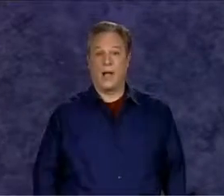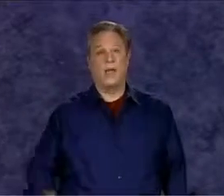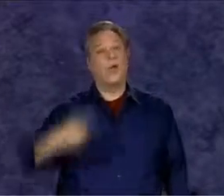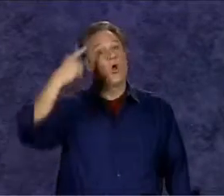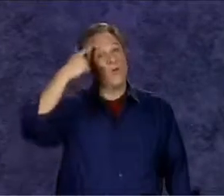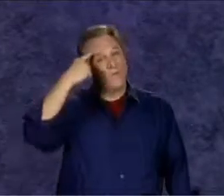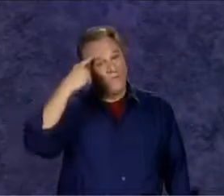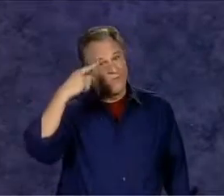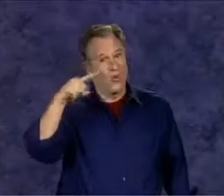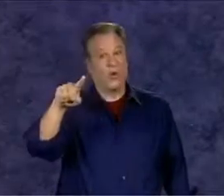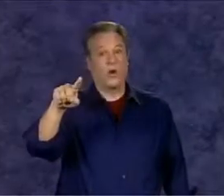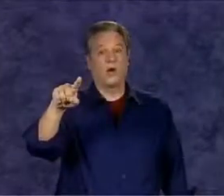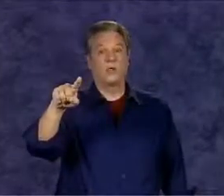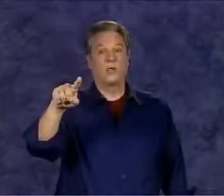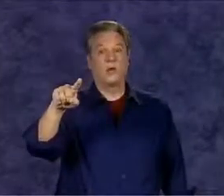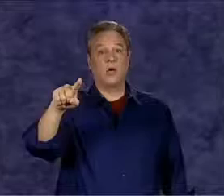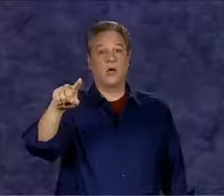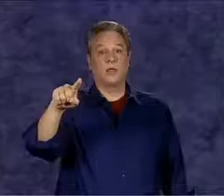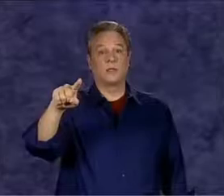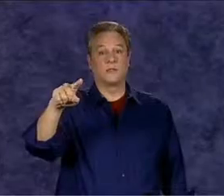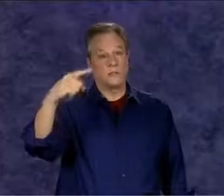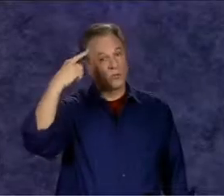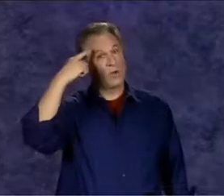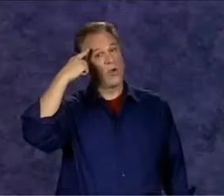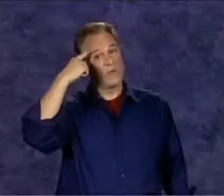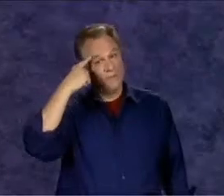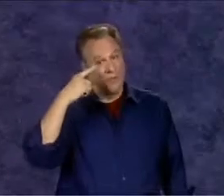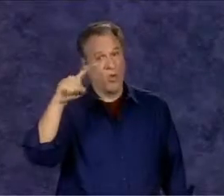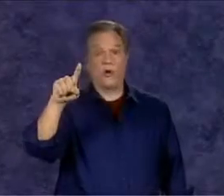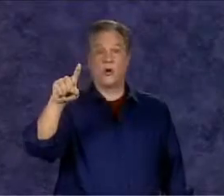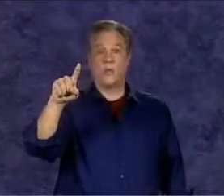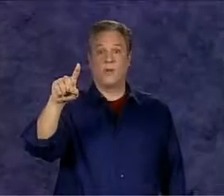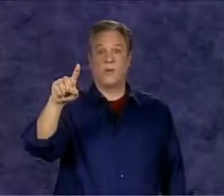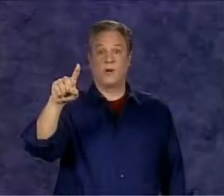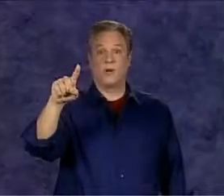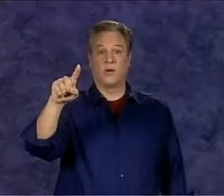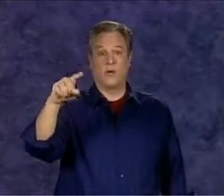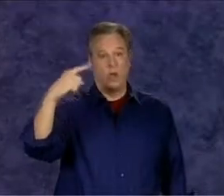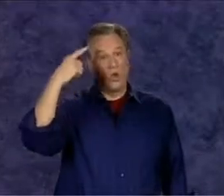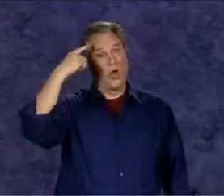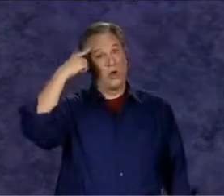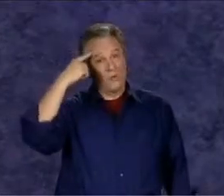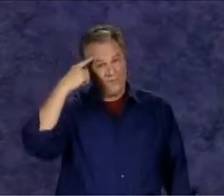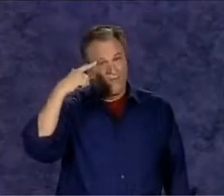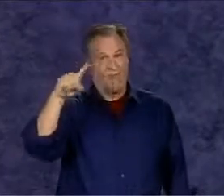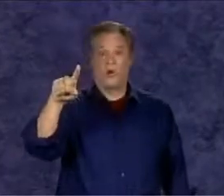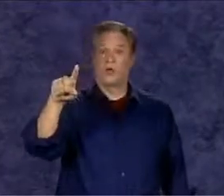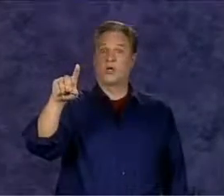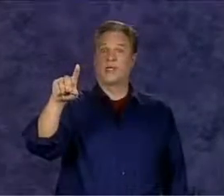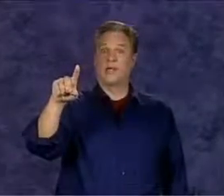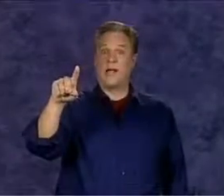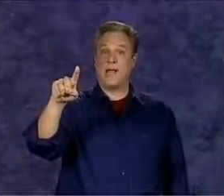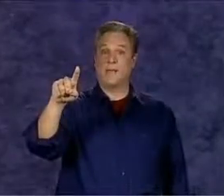for a good cause for your mother for a good time